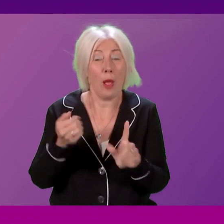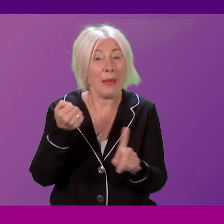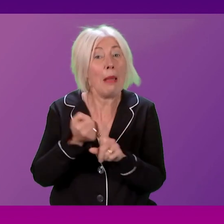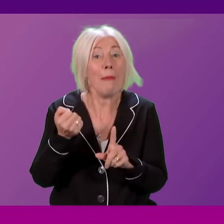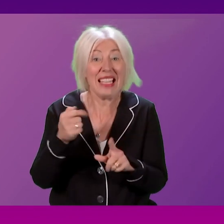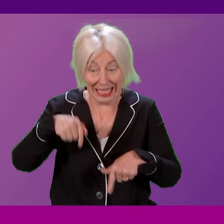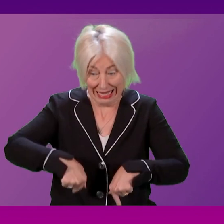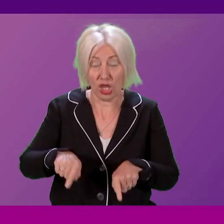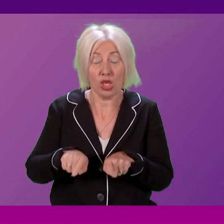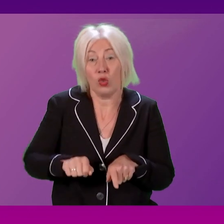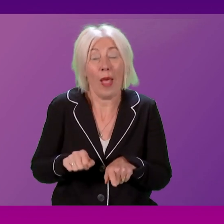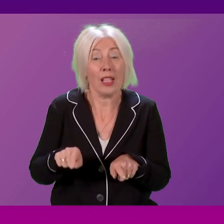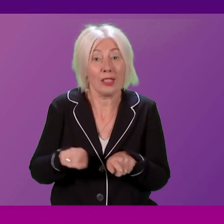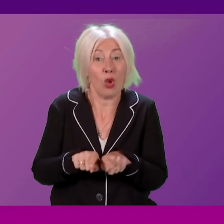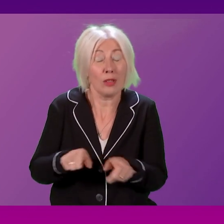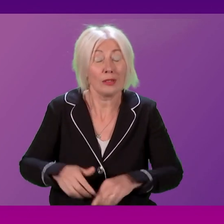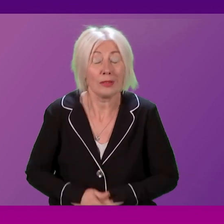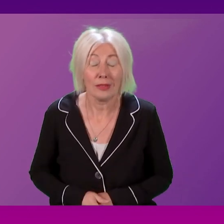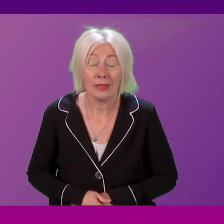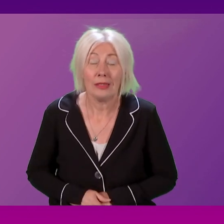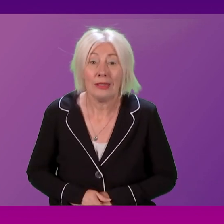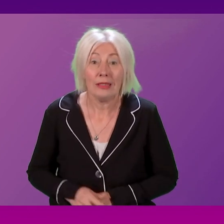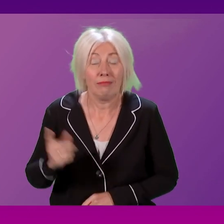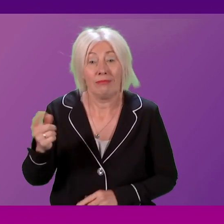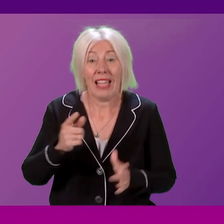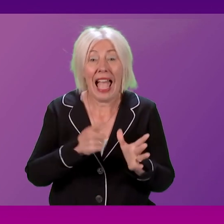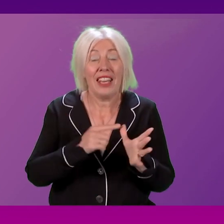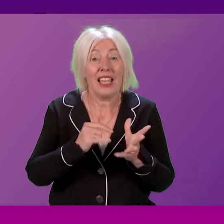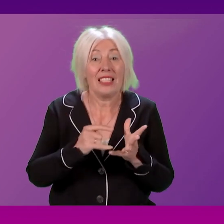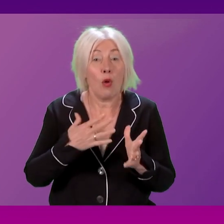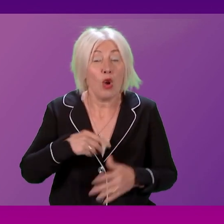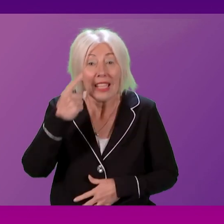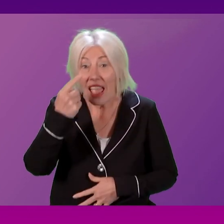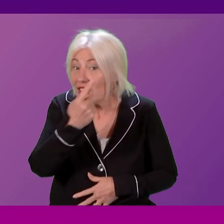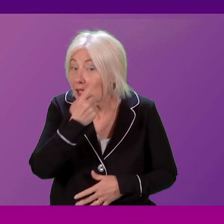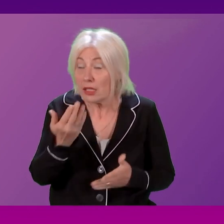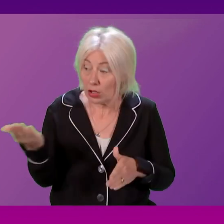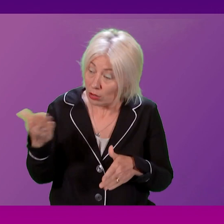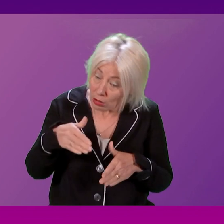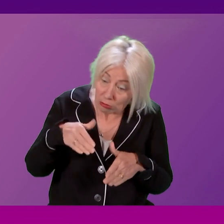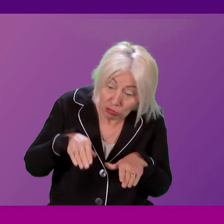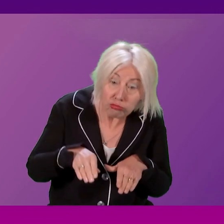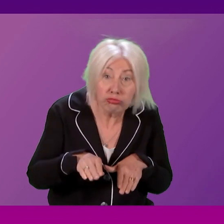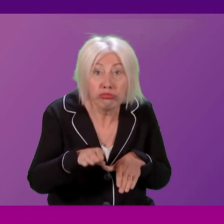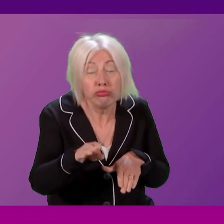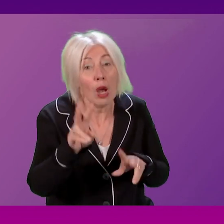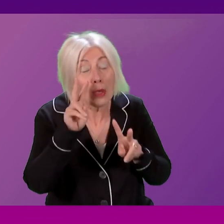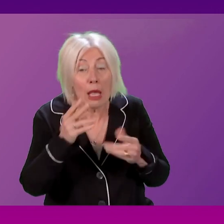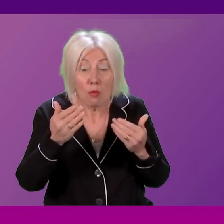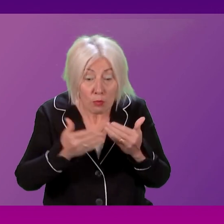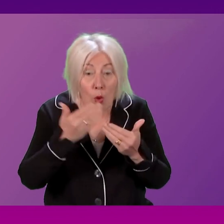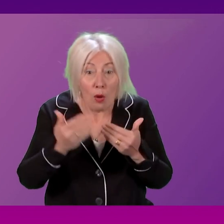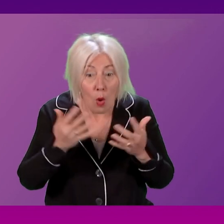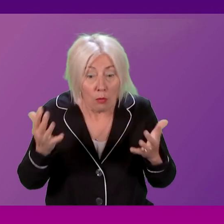Scotland. But if you want evidence, if Anna Sarwar, forgive me, wants evidence of the recovery, we are seeing more and more